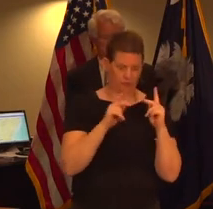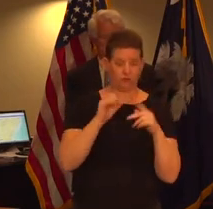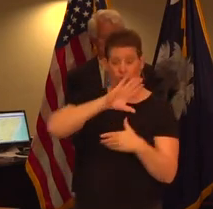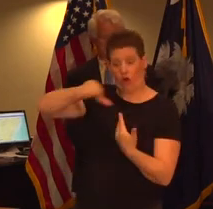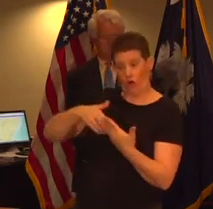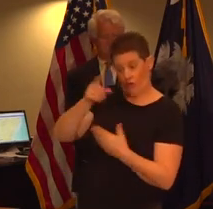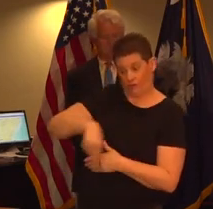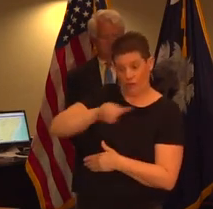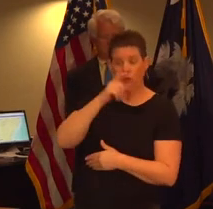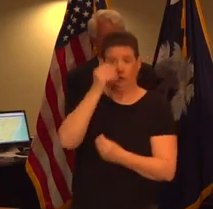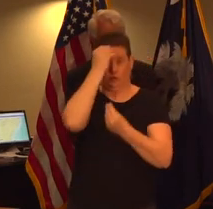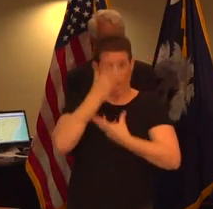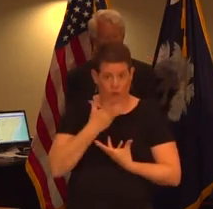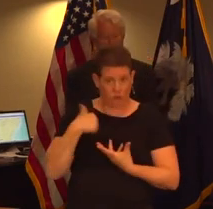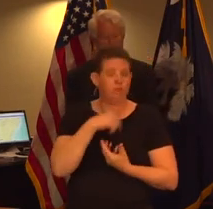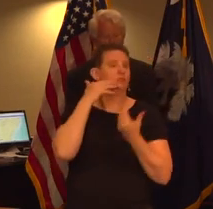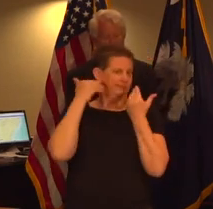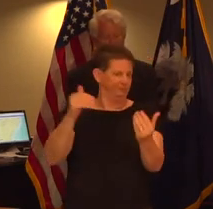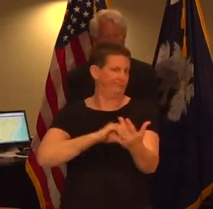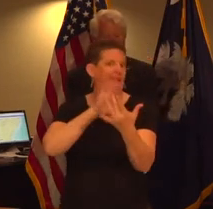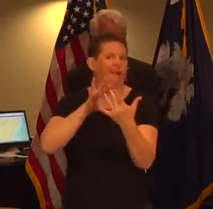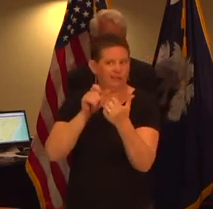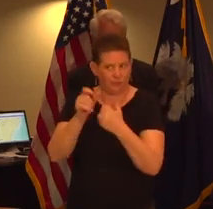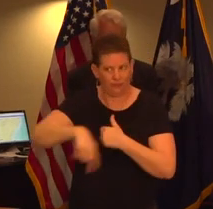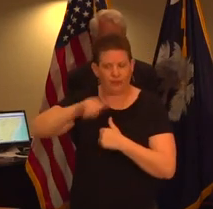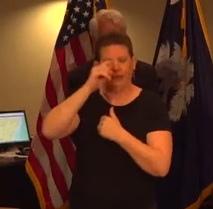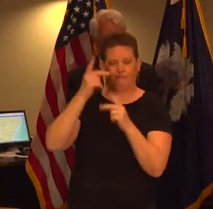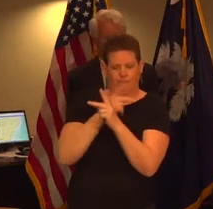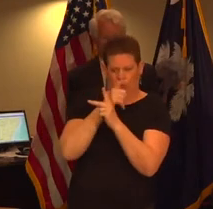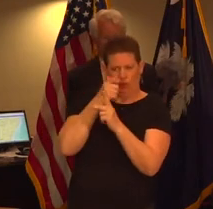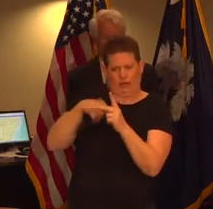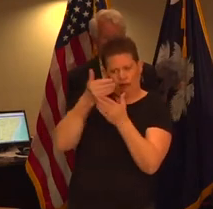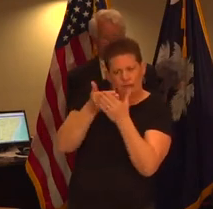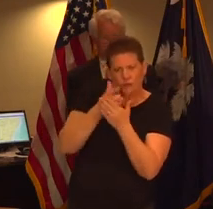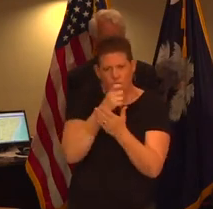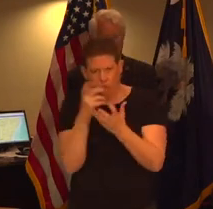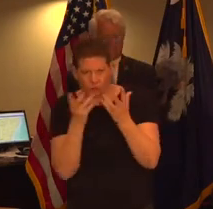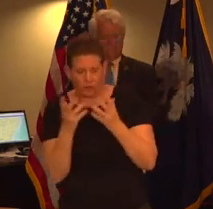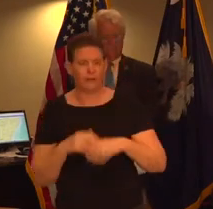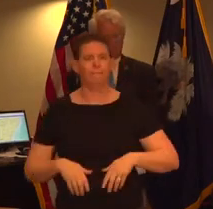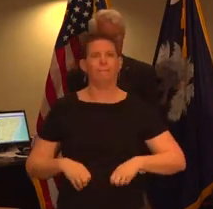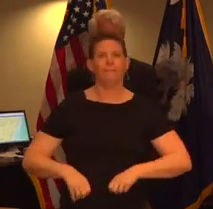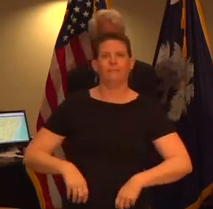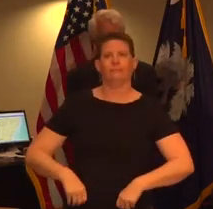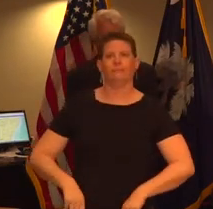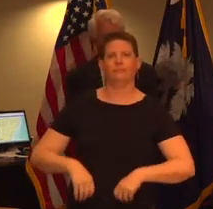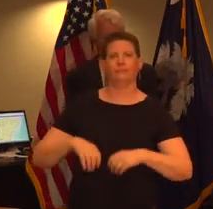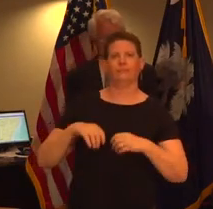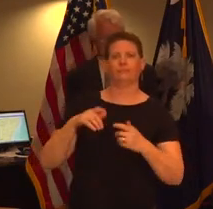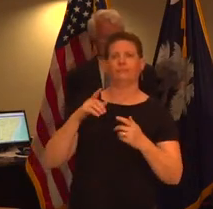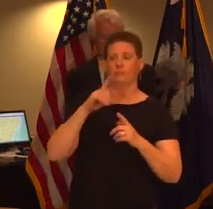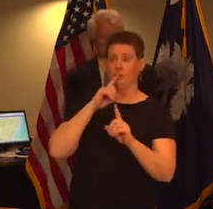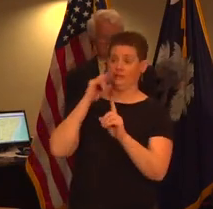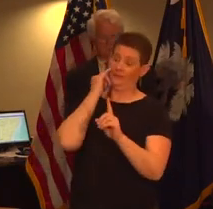dhec are interviewed and we try and identify the close contacts we don't focus as much on on public settings where those